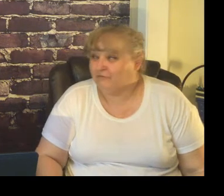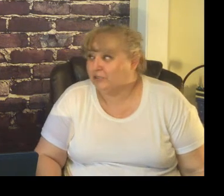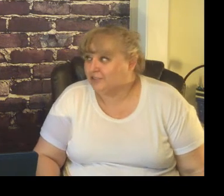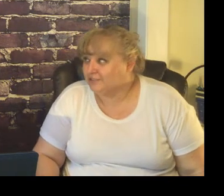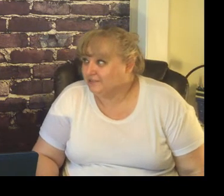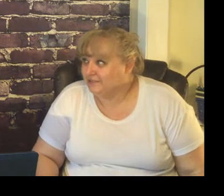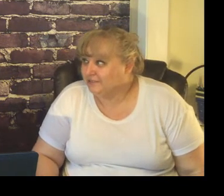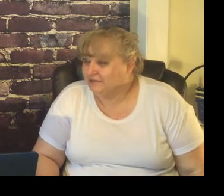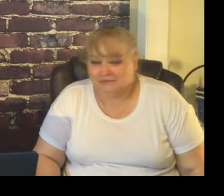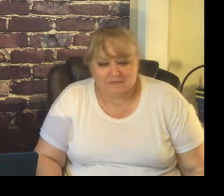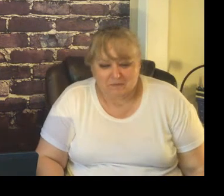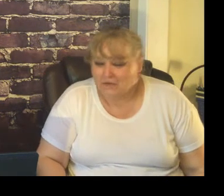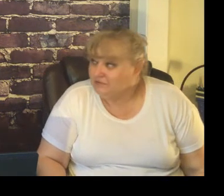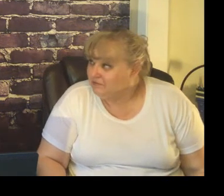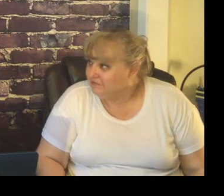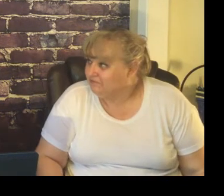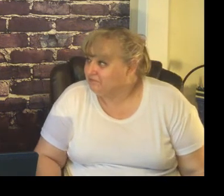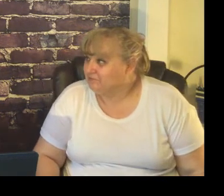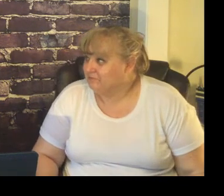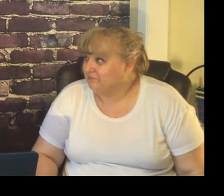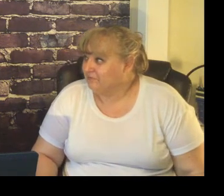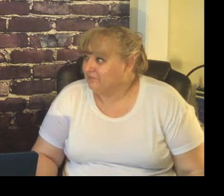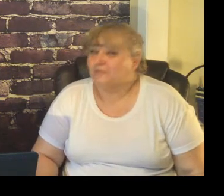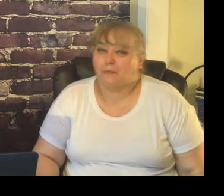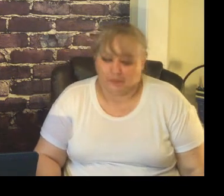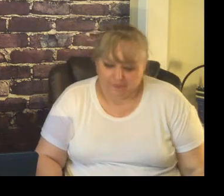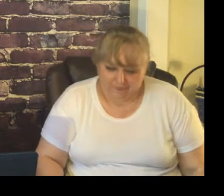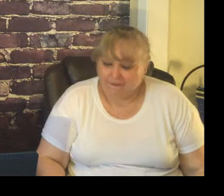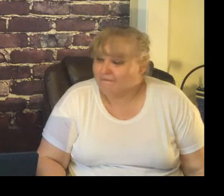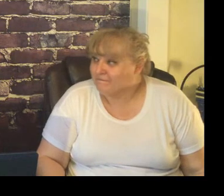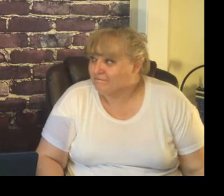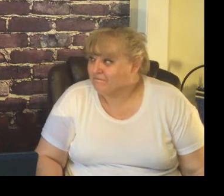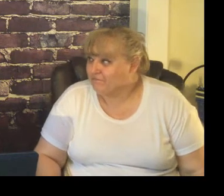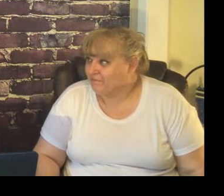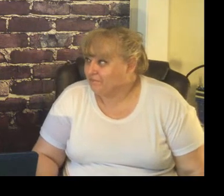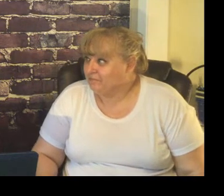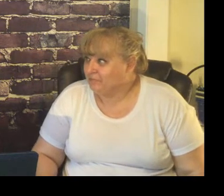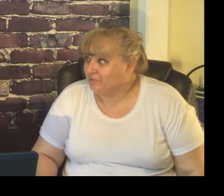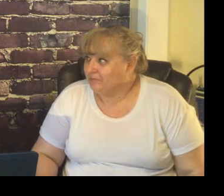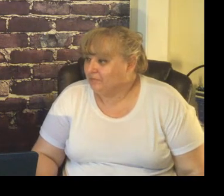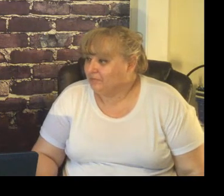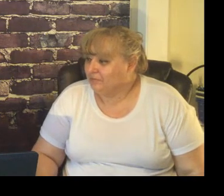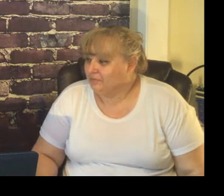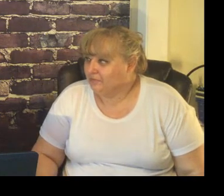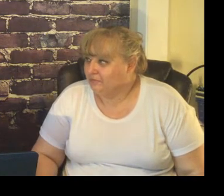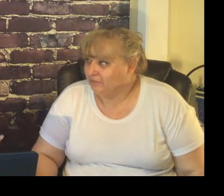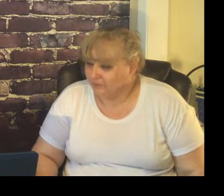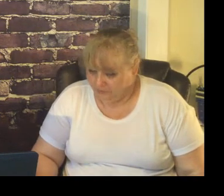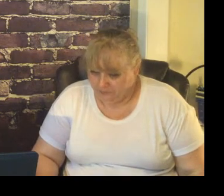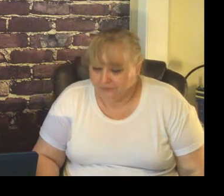functions right it doesn't function you go home tired kids don't get what they needed to have gotten